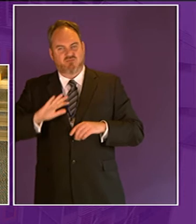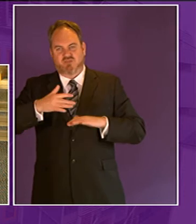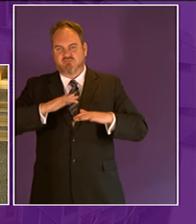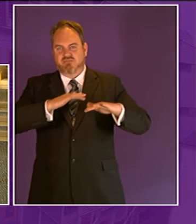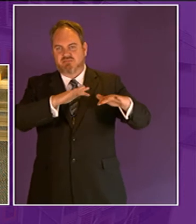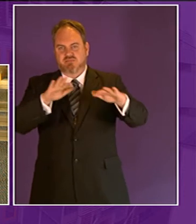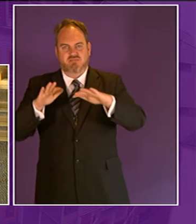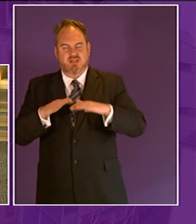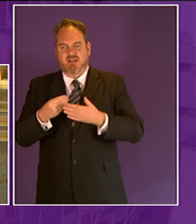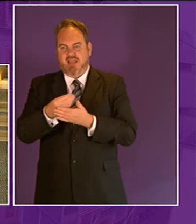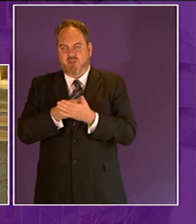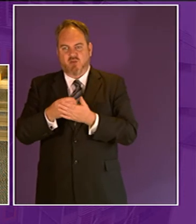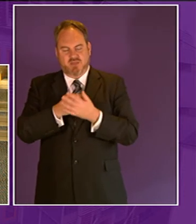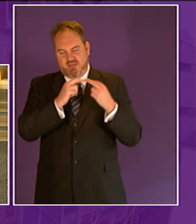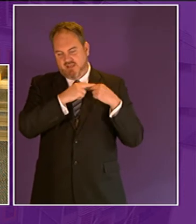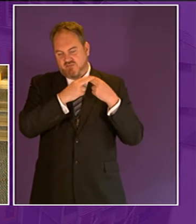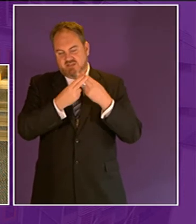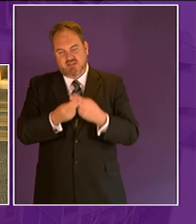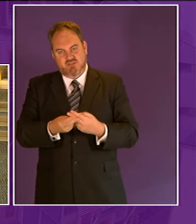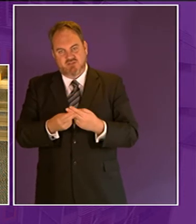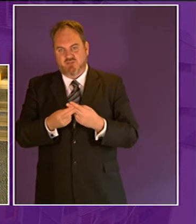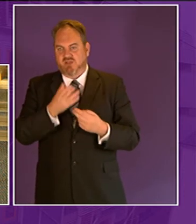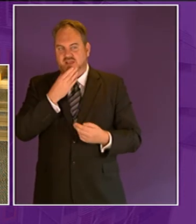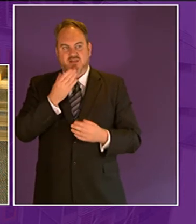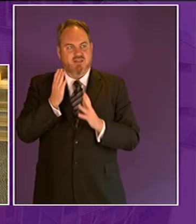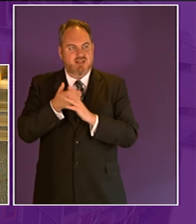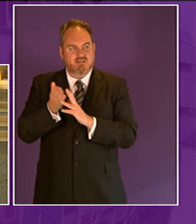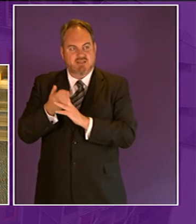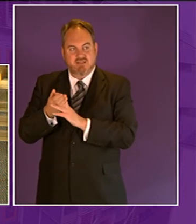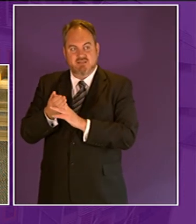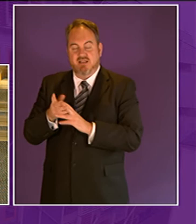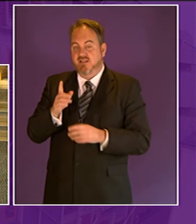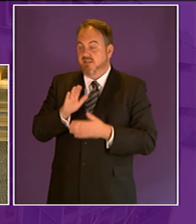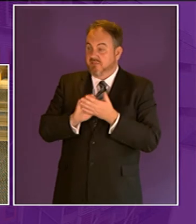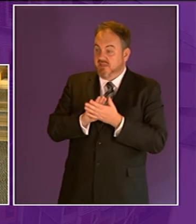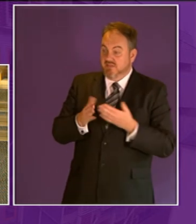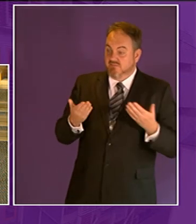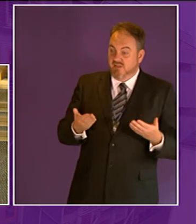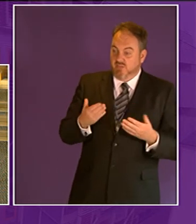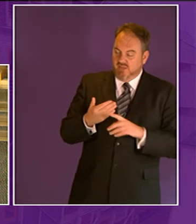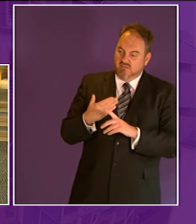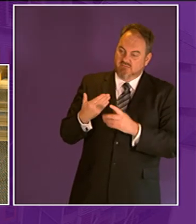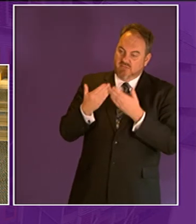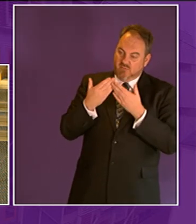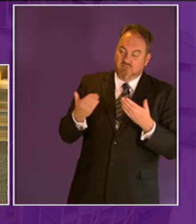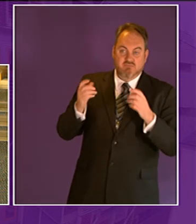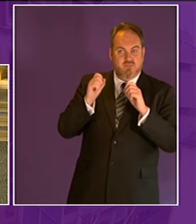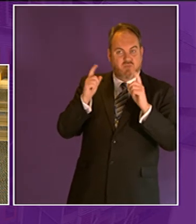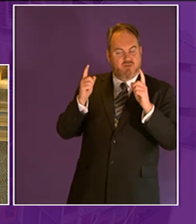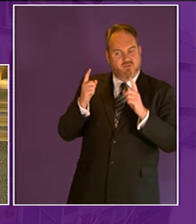heritage on which to draw and today gives us all a welcome opportunity to recognize the great support which conservation charities such as the national trust